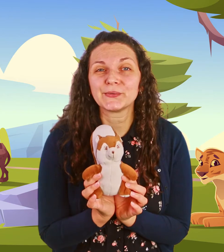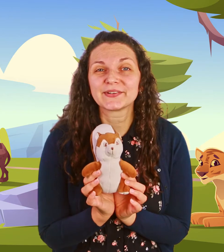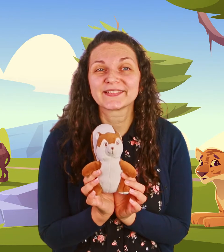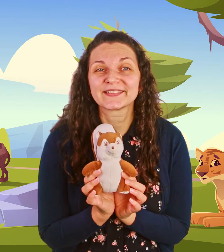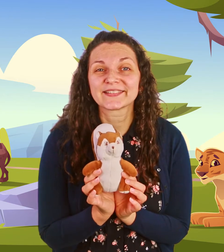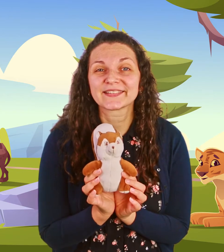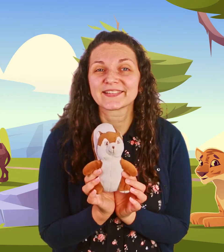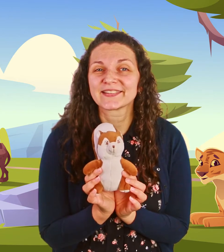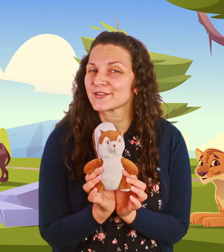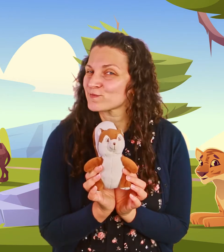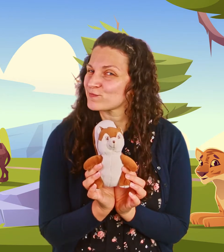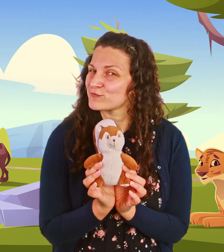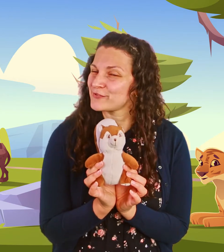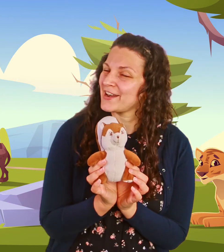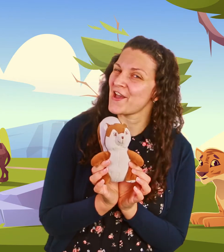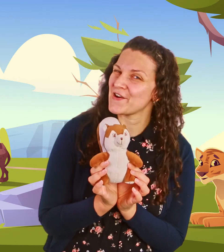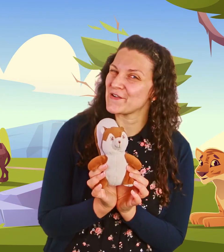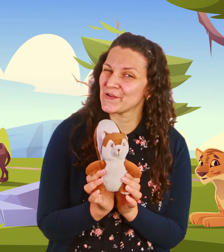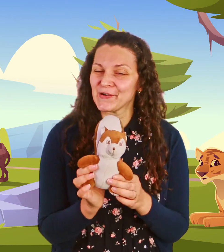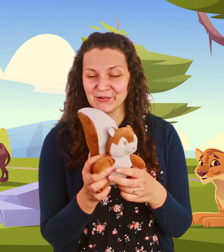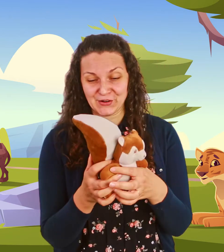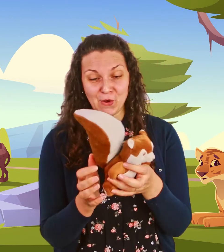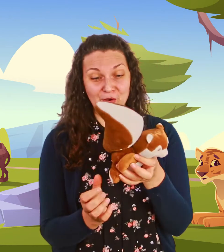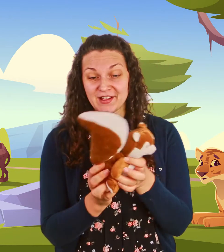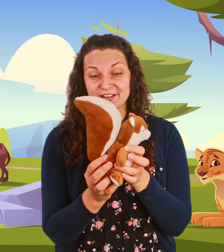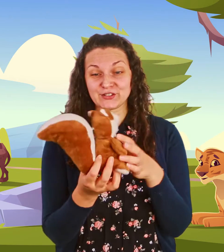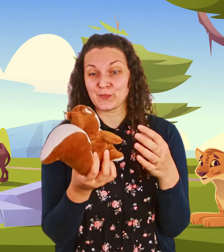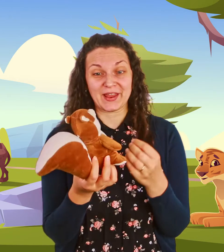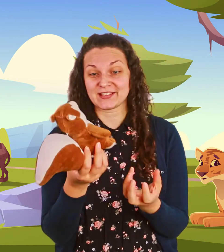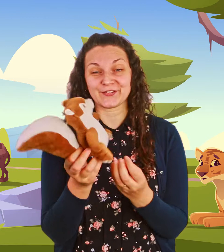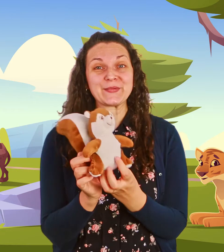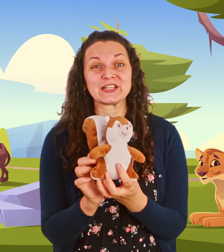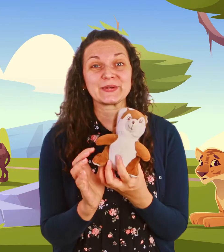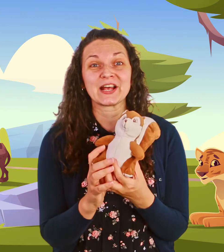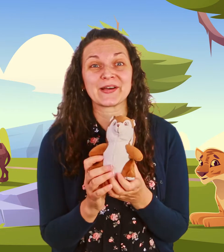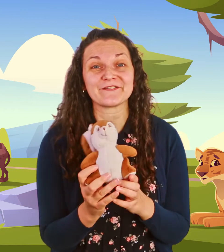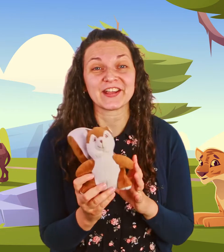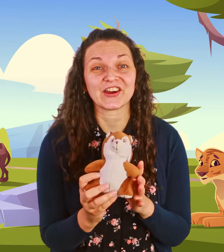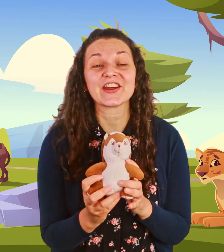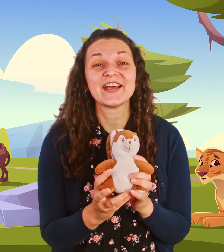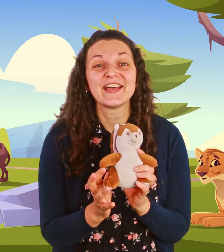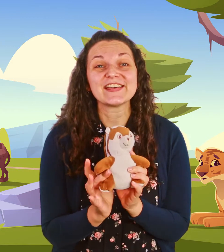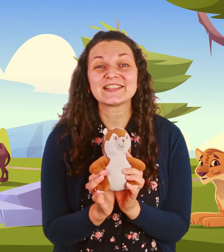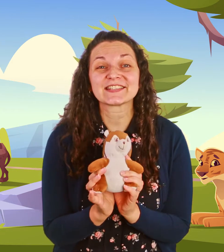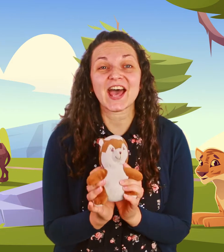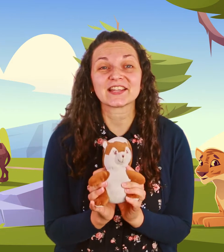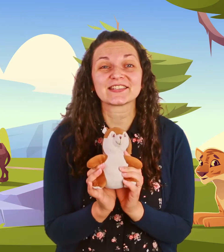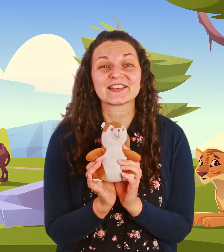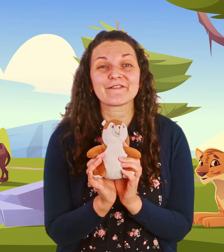no there's no place for me depending on my finger it is not a